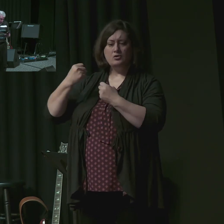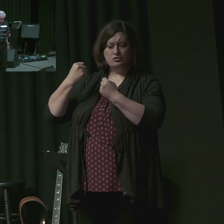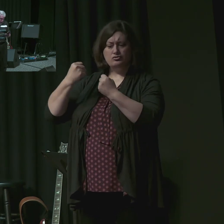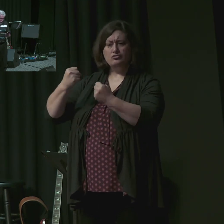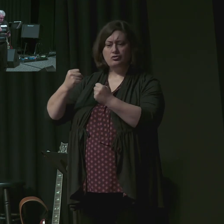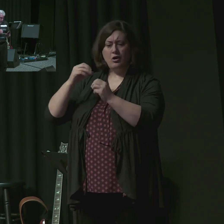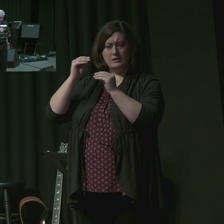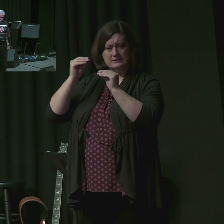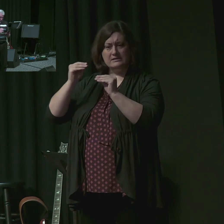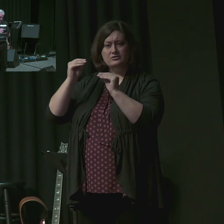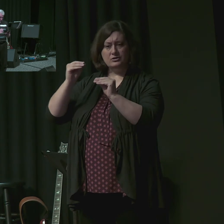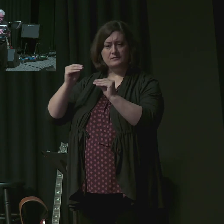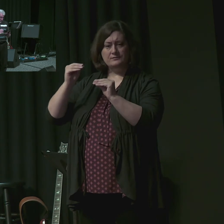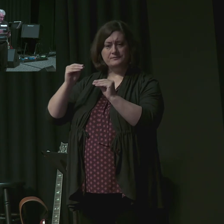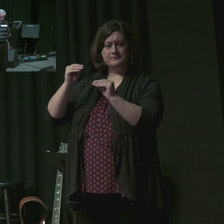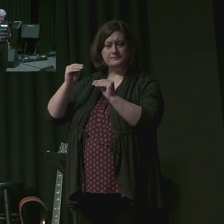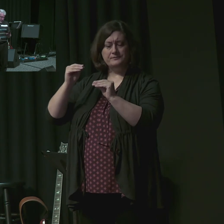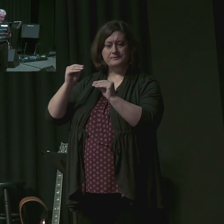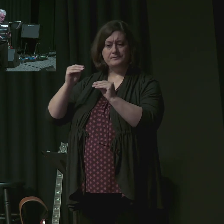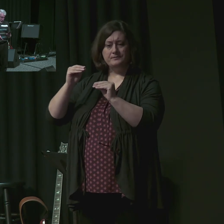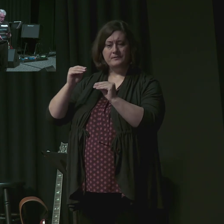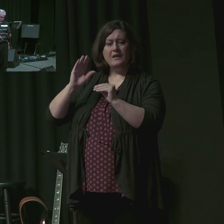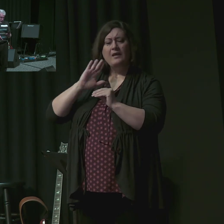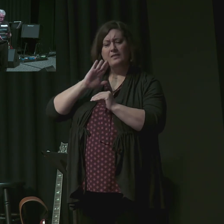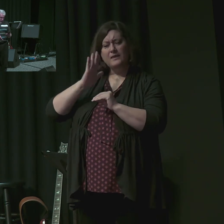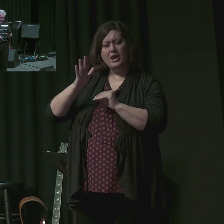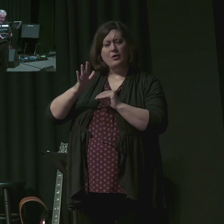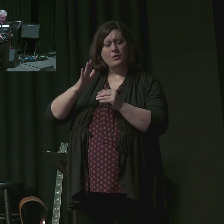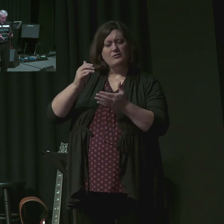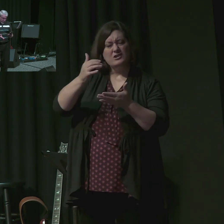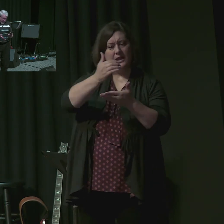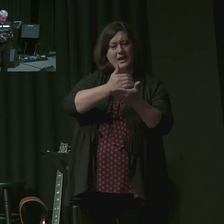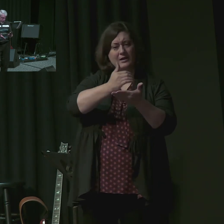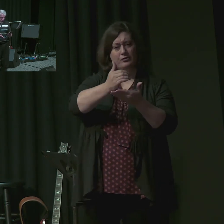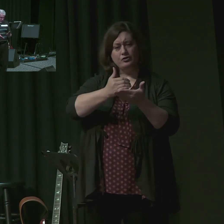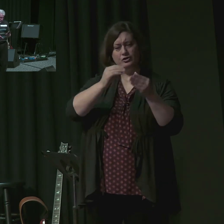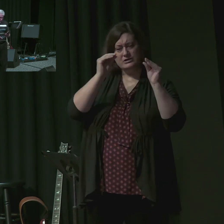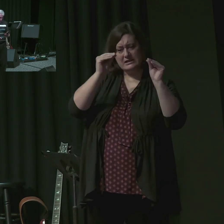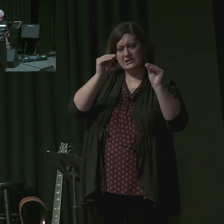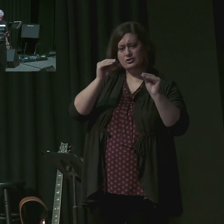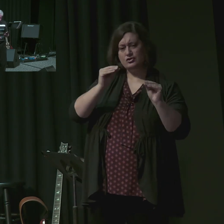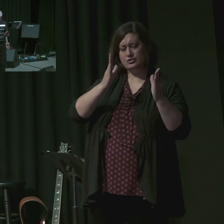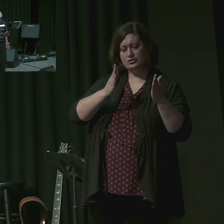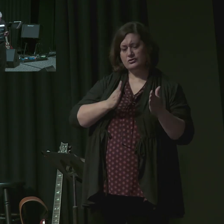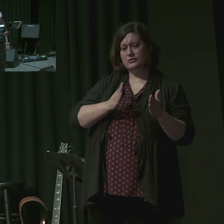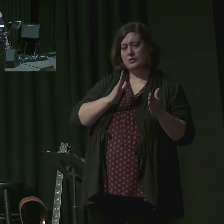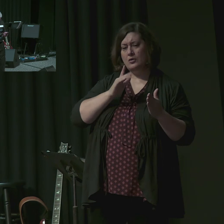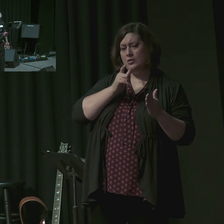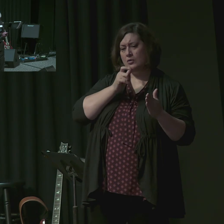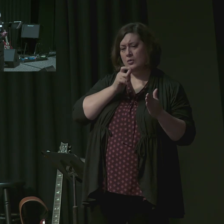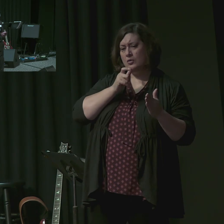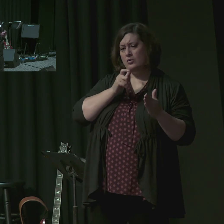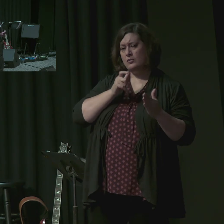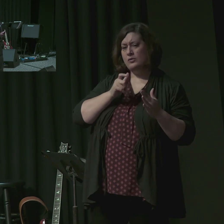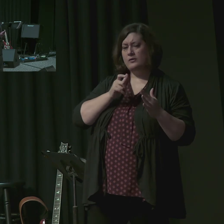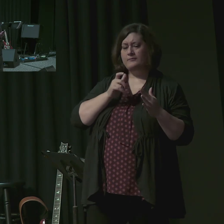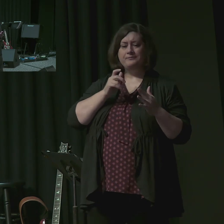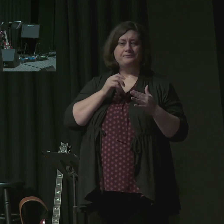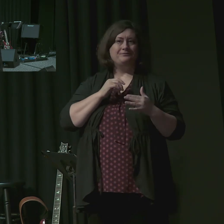ears they will accumulate for themselves teachers to suit their own passions. They will turn away from listening to the truth and they